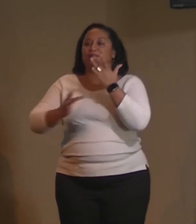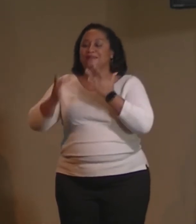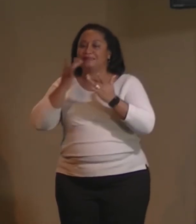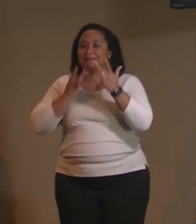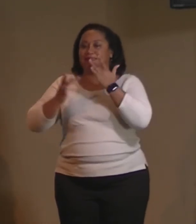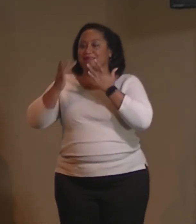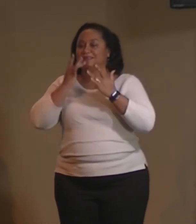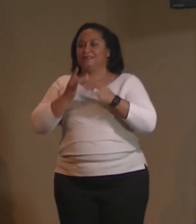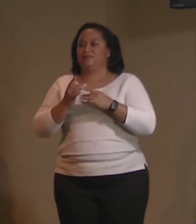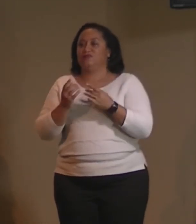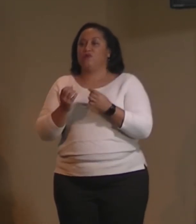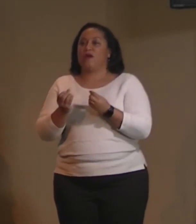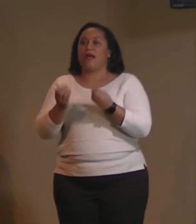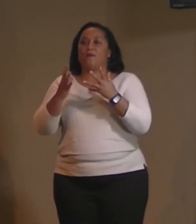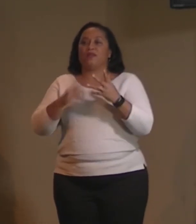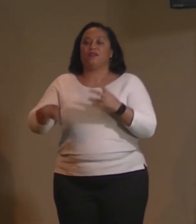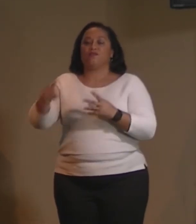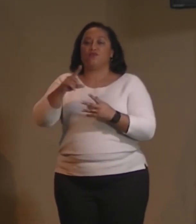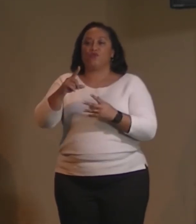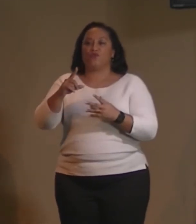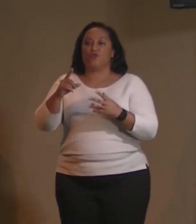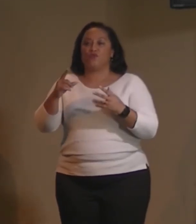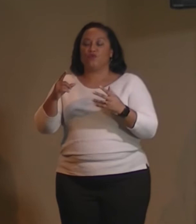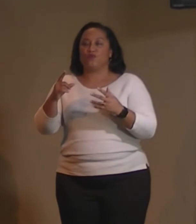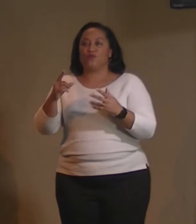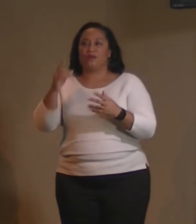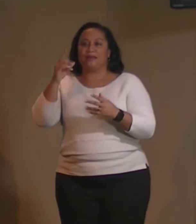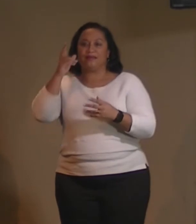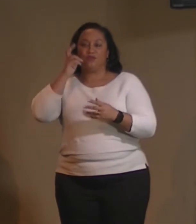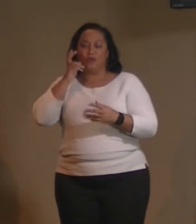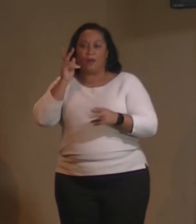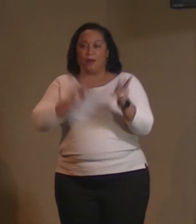members or congregants or whomever say, hey,